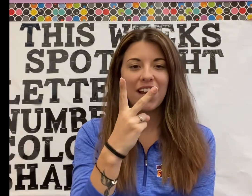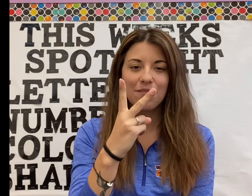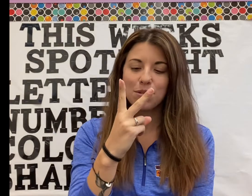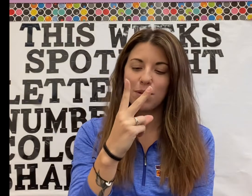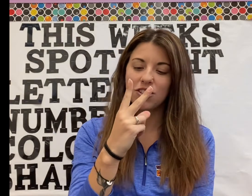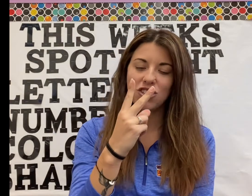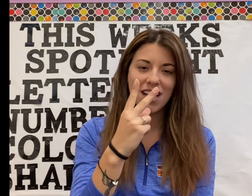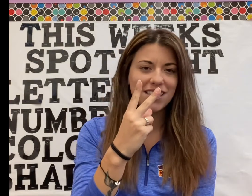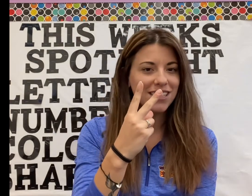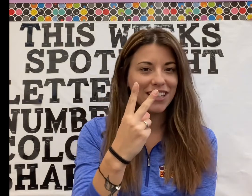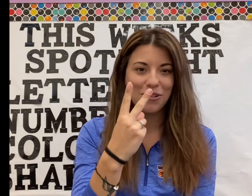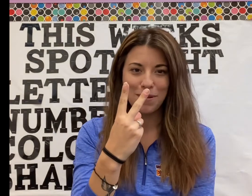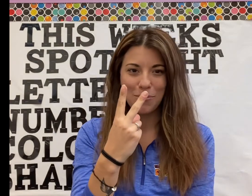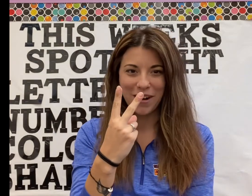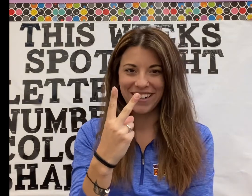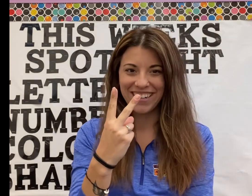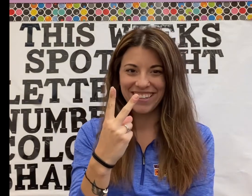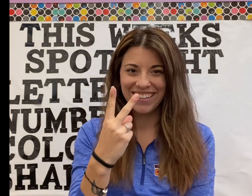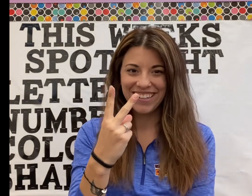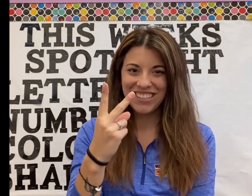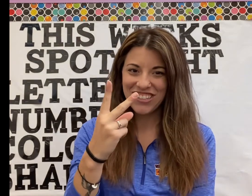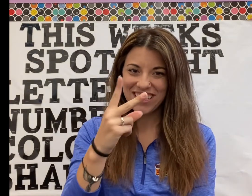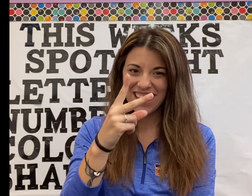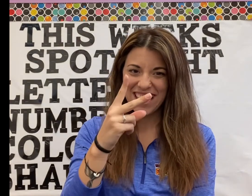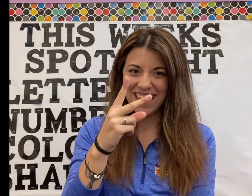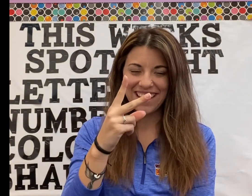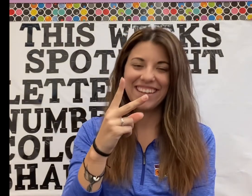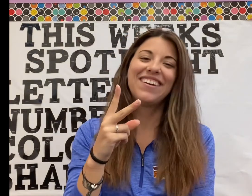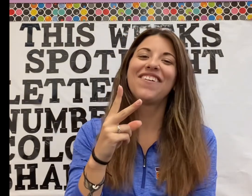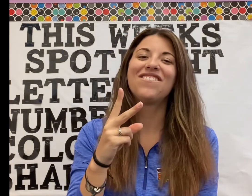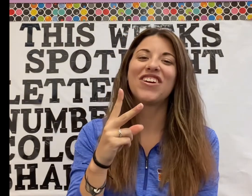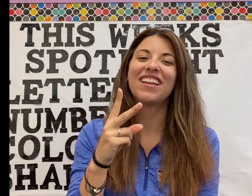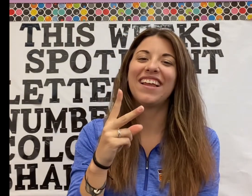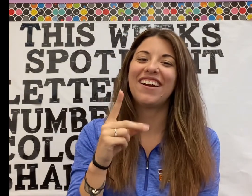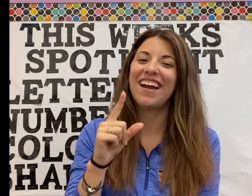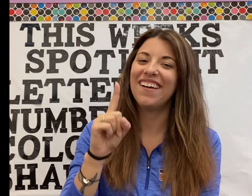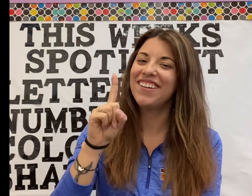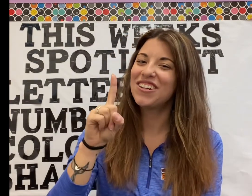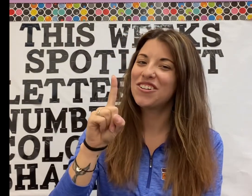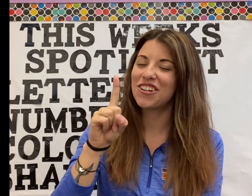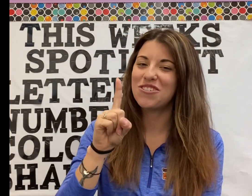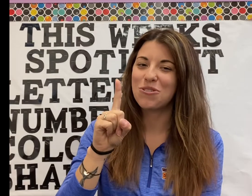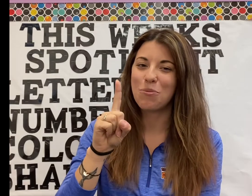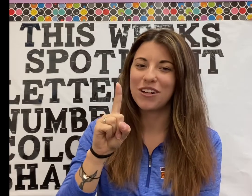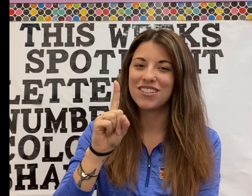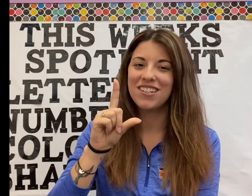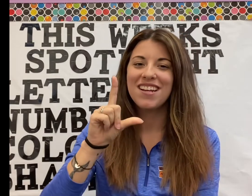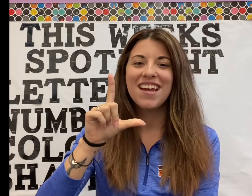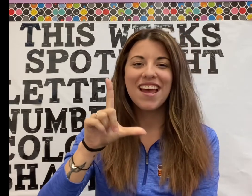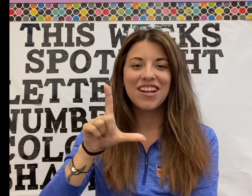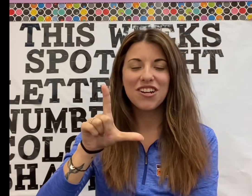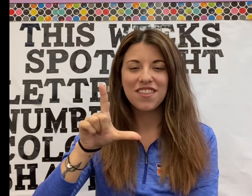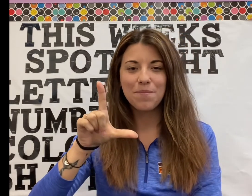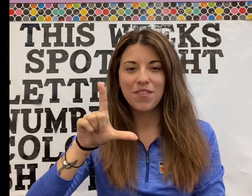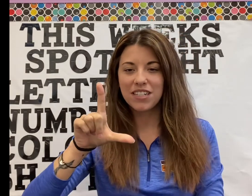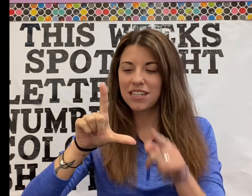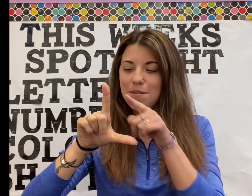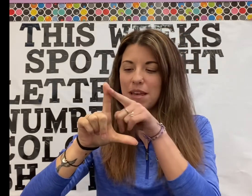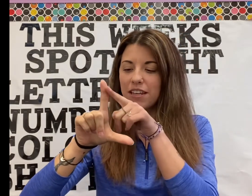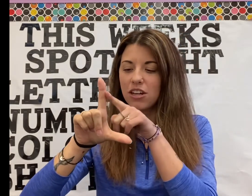have them spread just a little bit apart, just like that. For the letter L, you're gonna use your pointer and your thumb and it's gonna make a